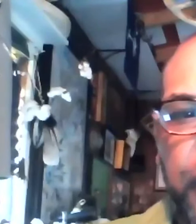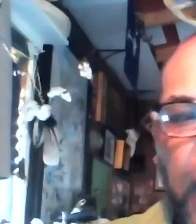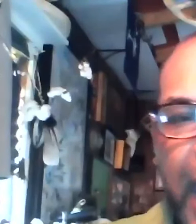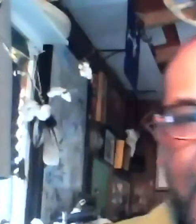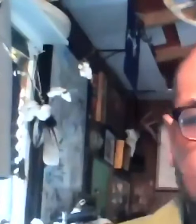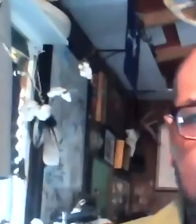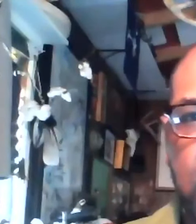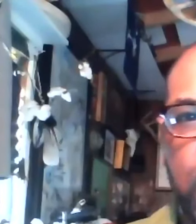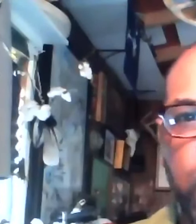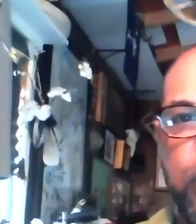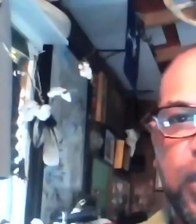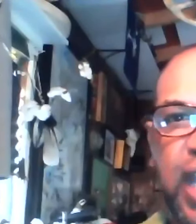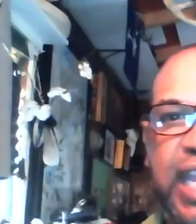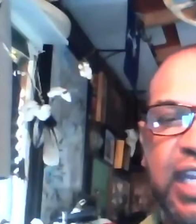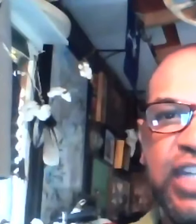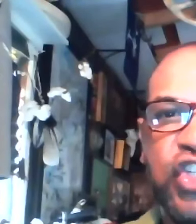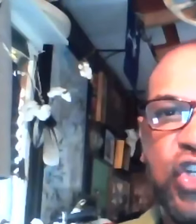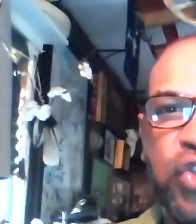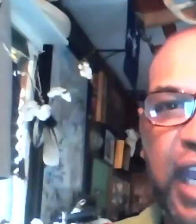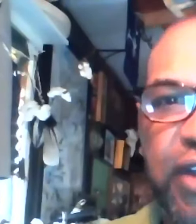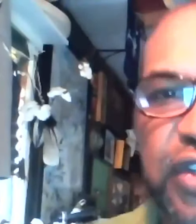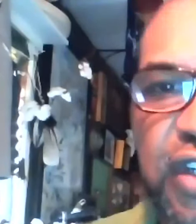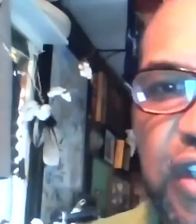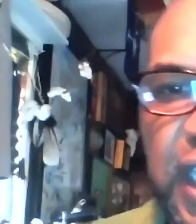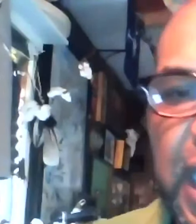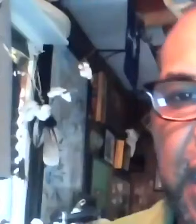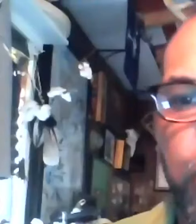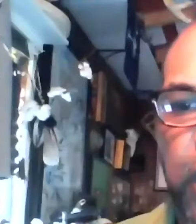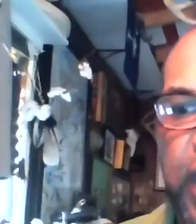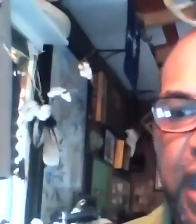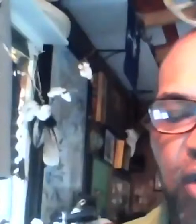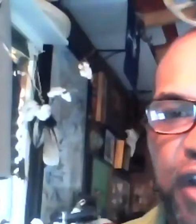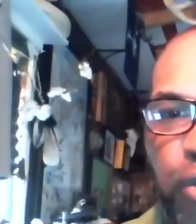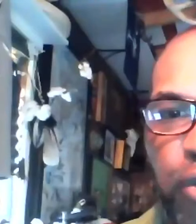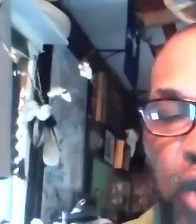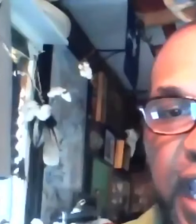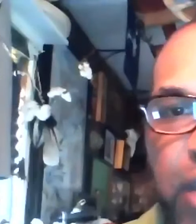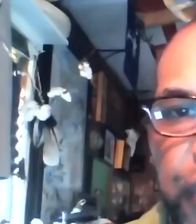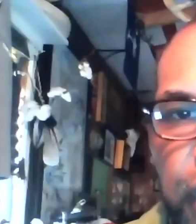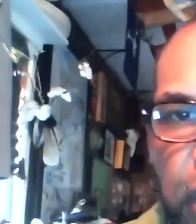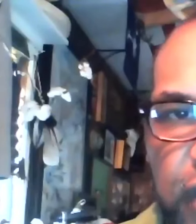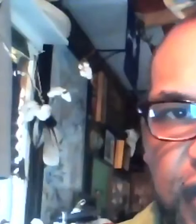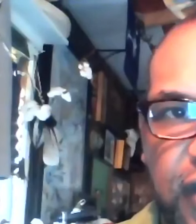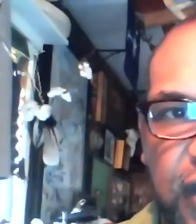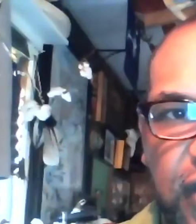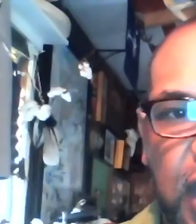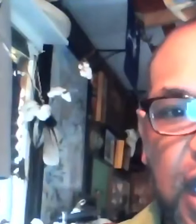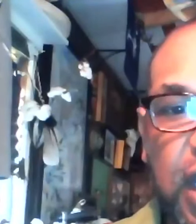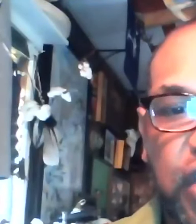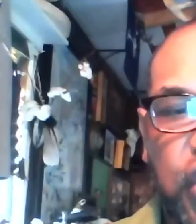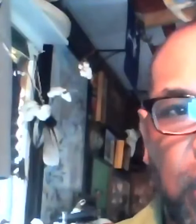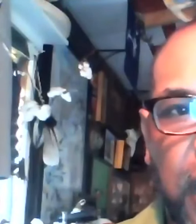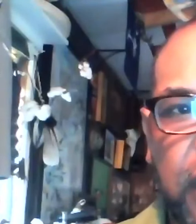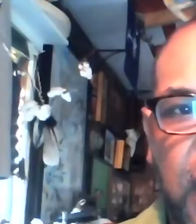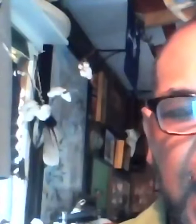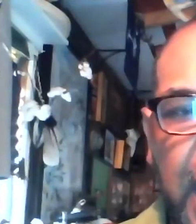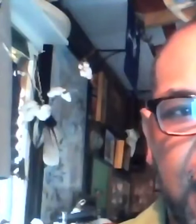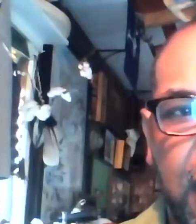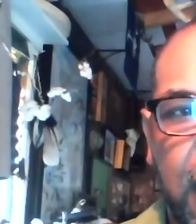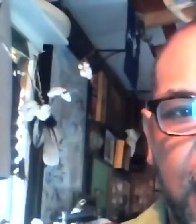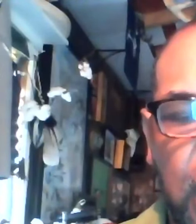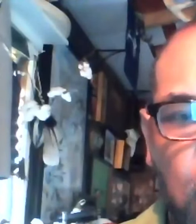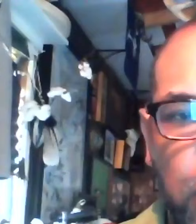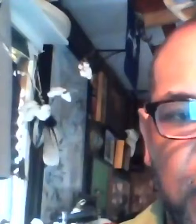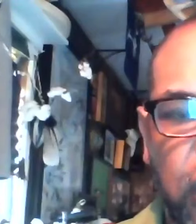The last census, which was taken in 2010, we're now underway with the current census, showed us